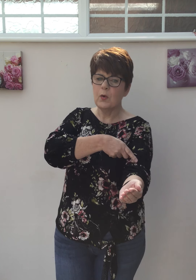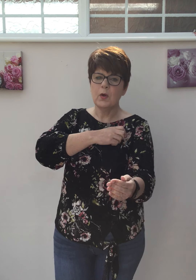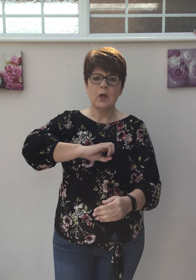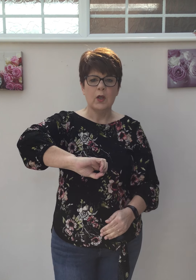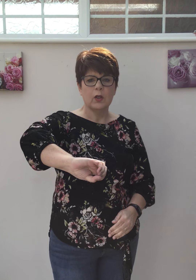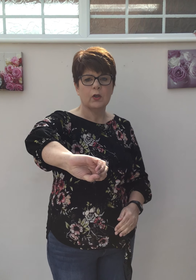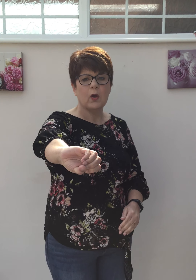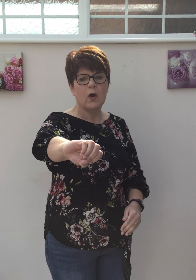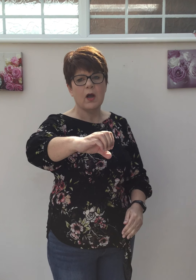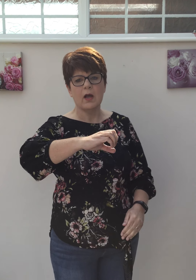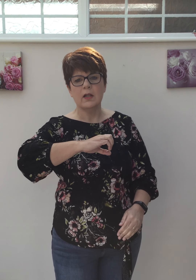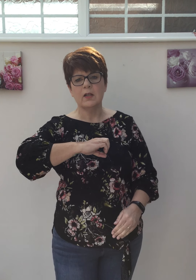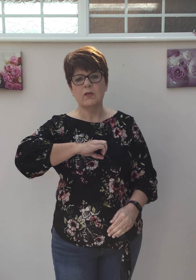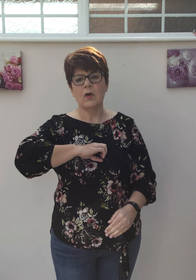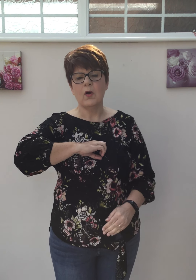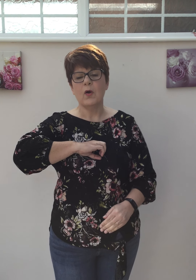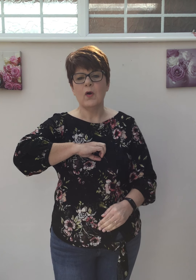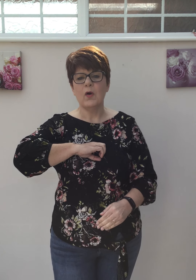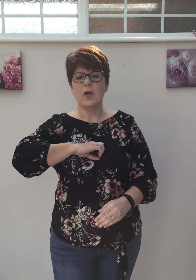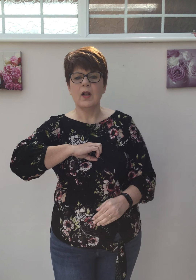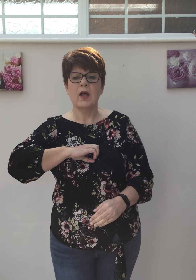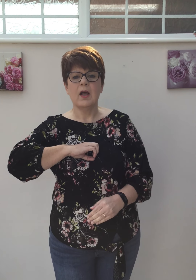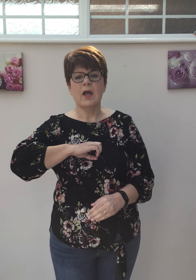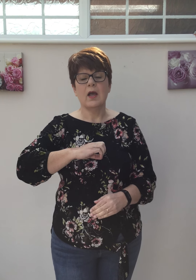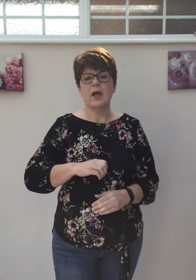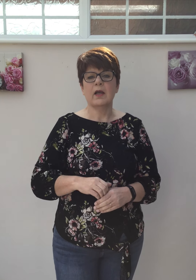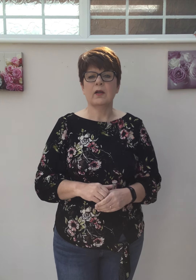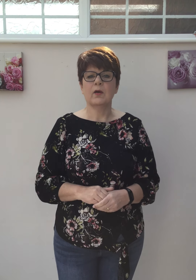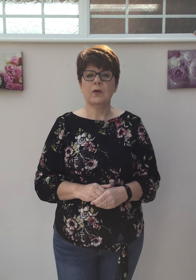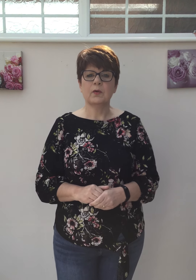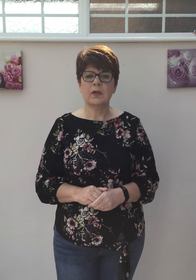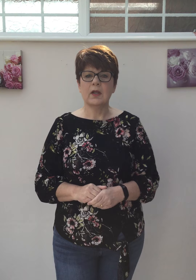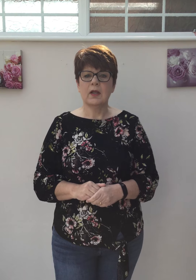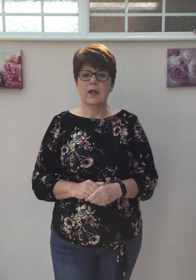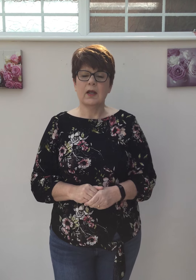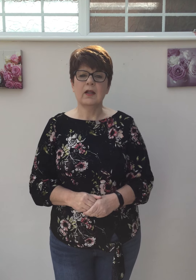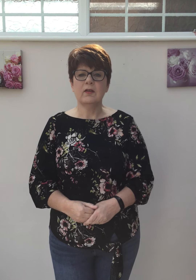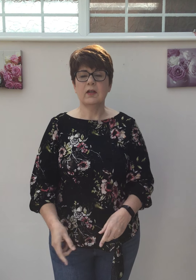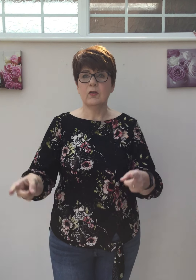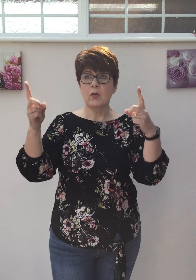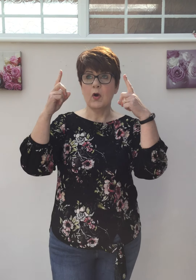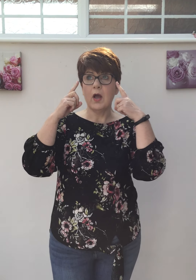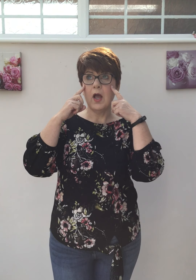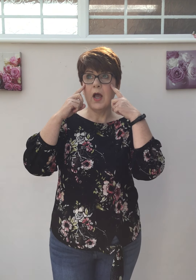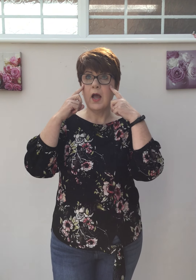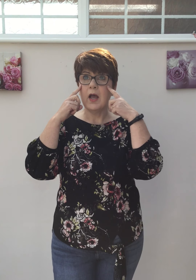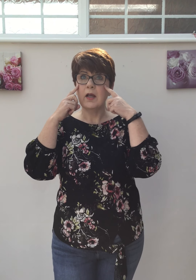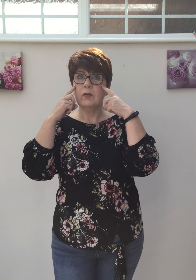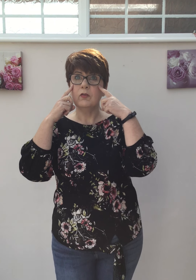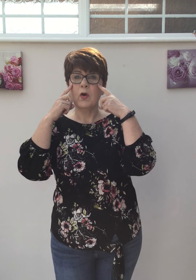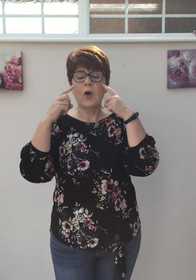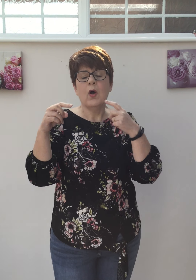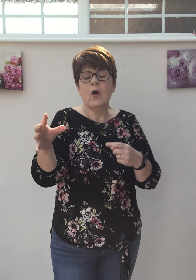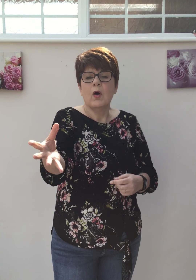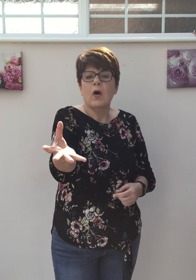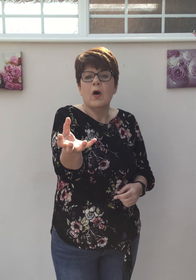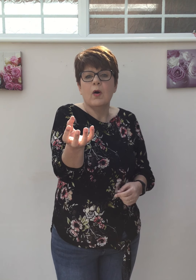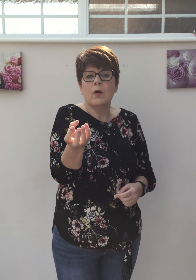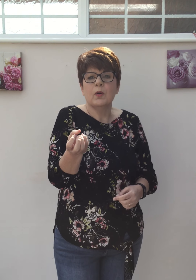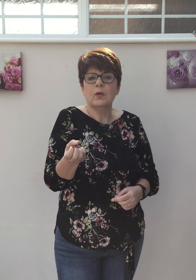Your heart is all I own And in your eyes you're holding